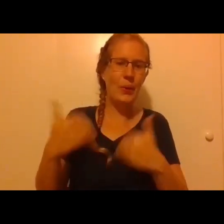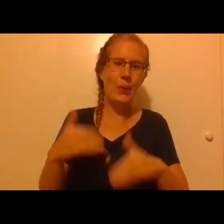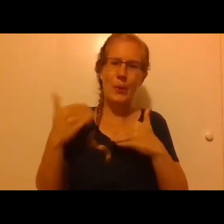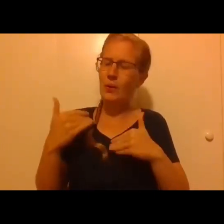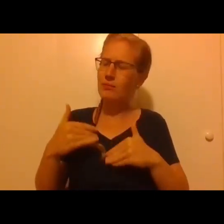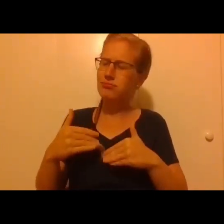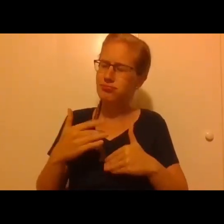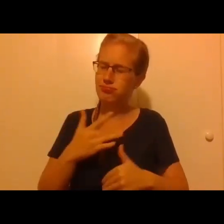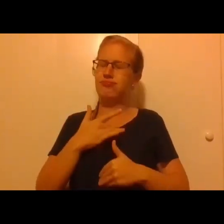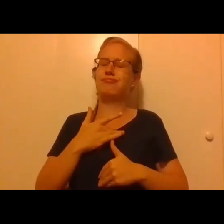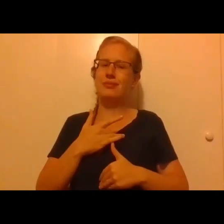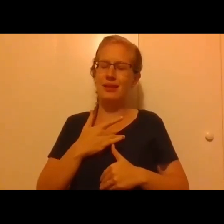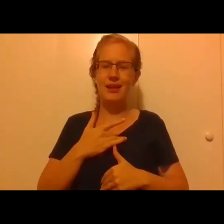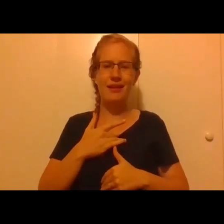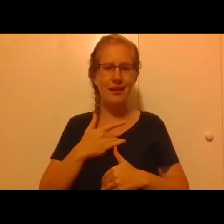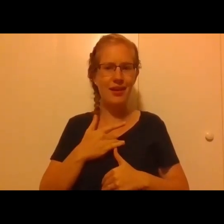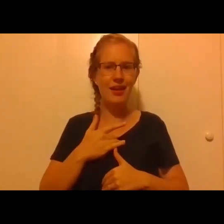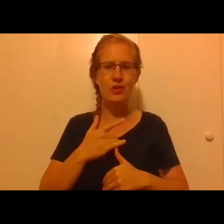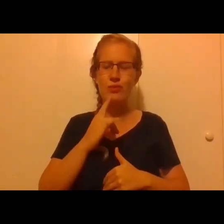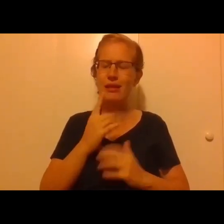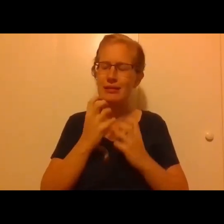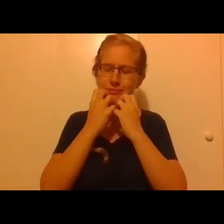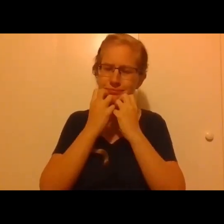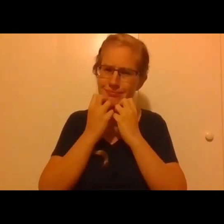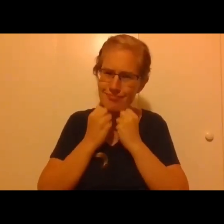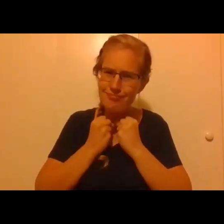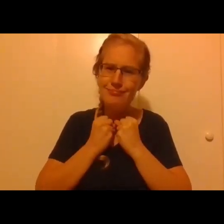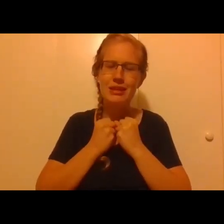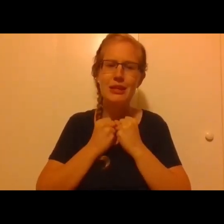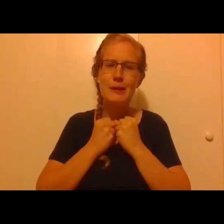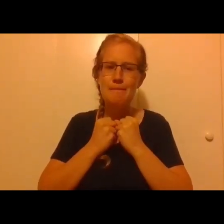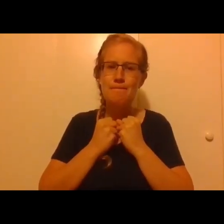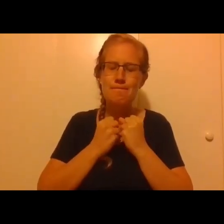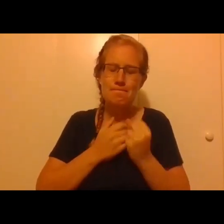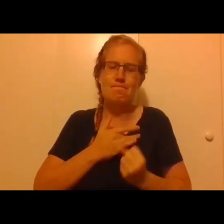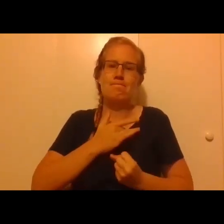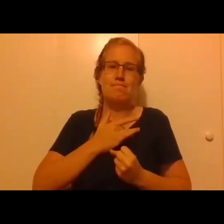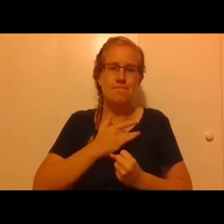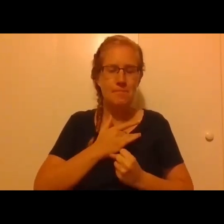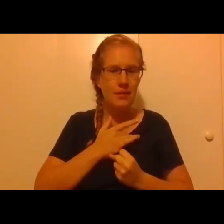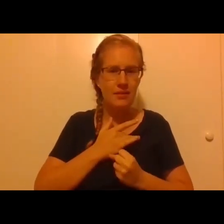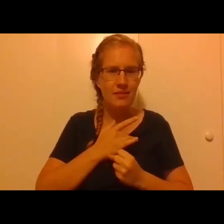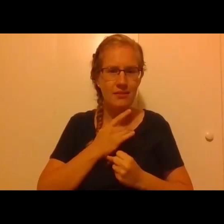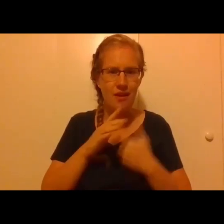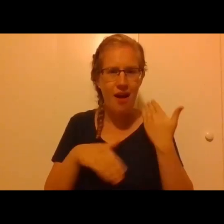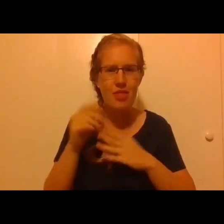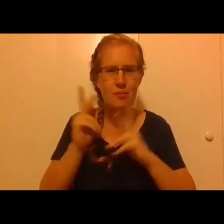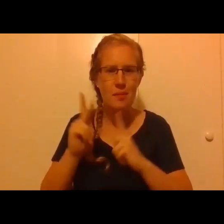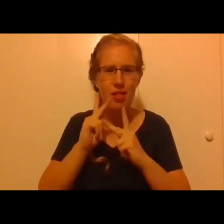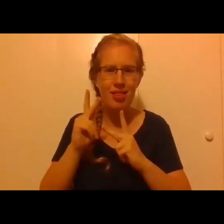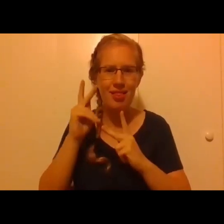And it's one that is so dear to the heart of everybody who encountered him.